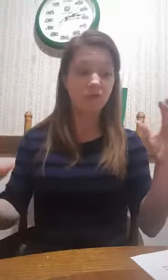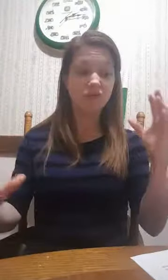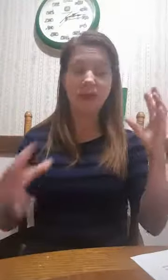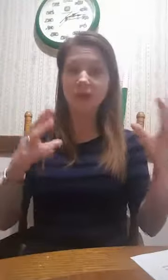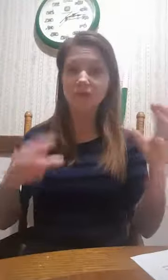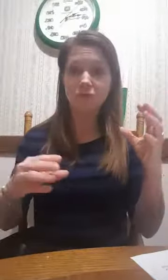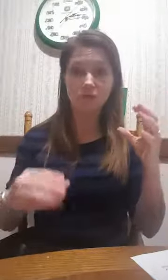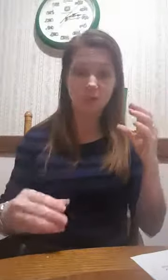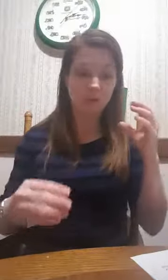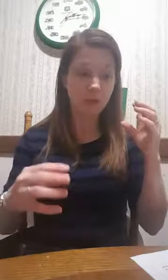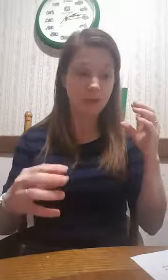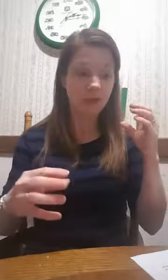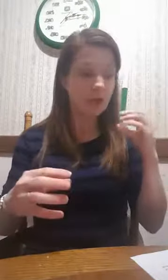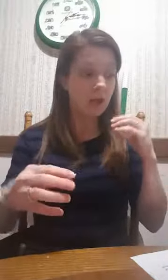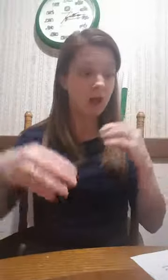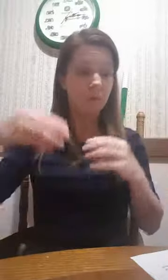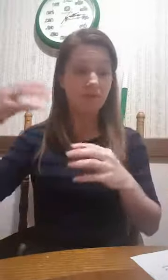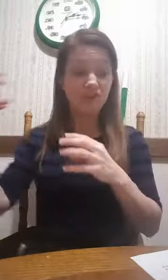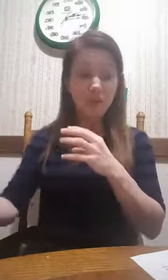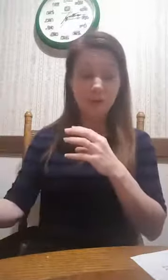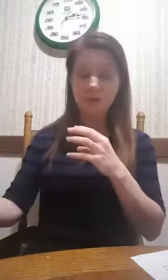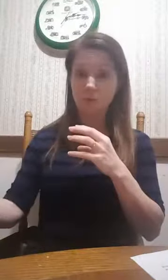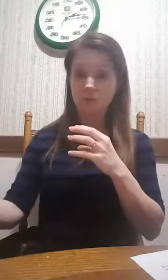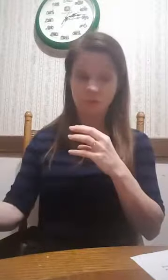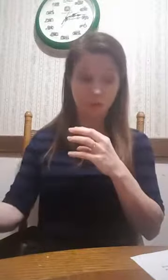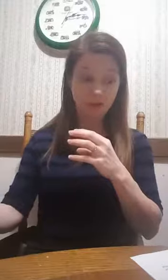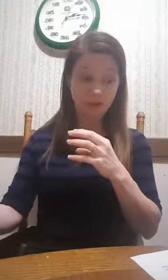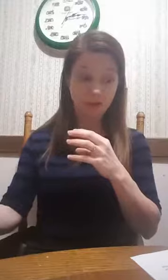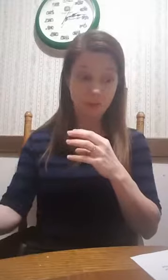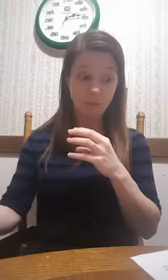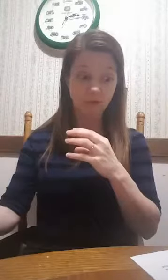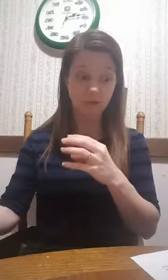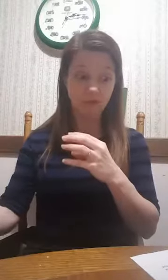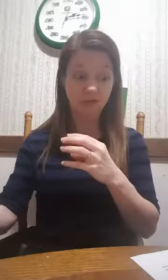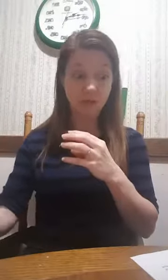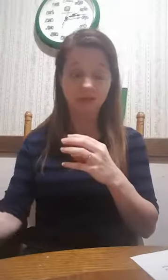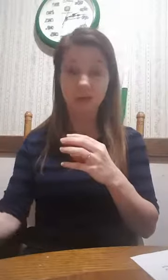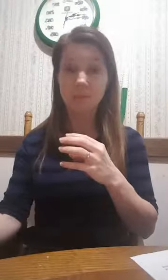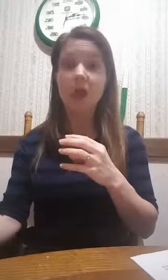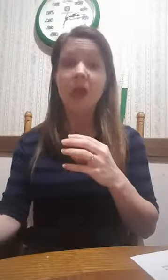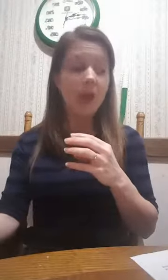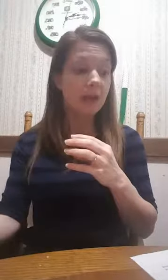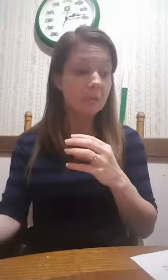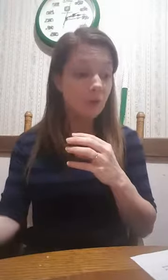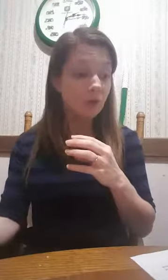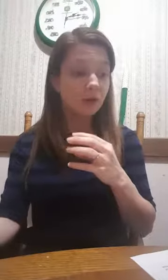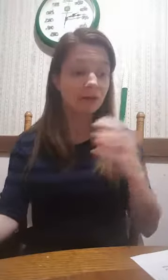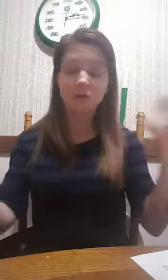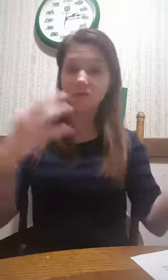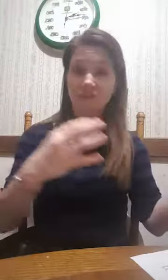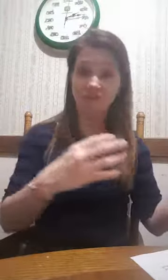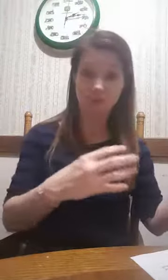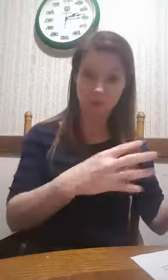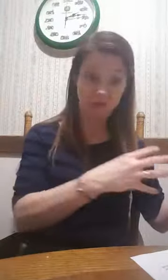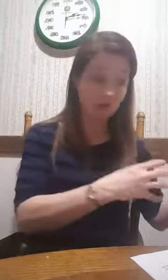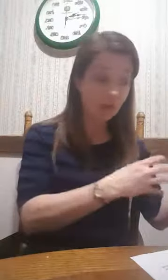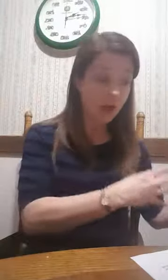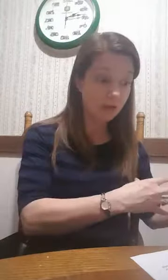moves back and forth between, um, deep restorative sleep, which is deep sleep, and more alert stages, which is non